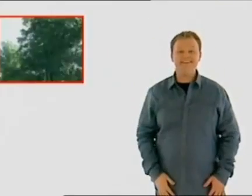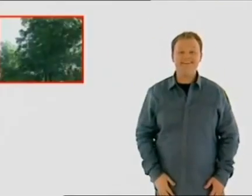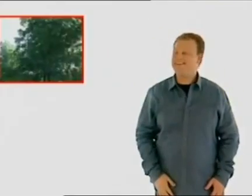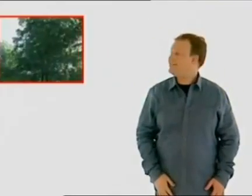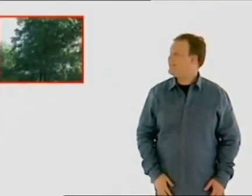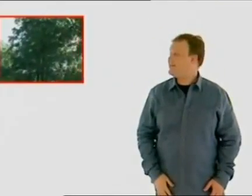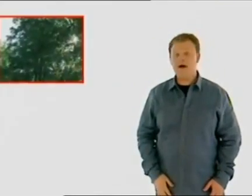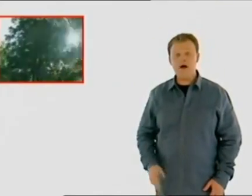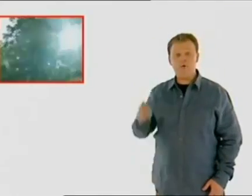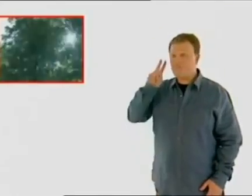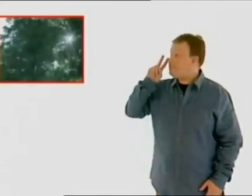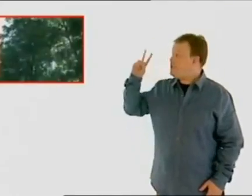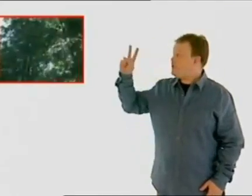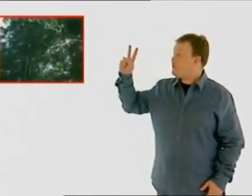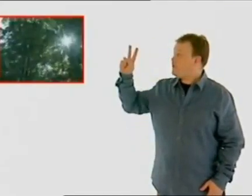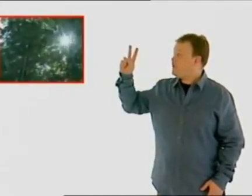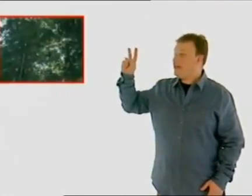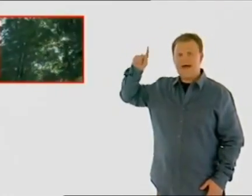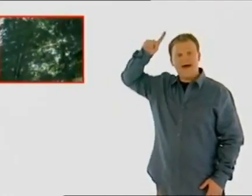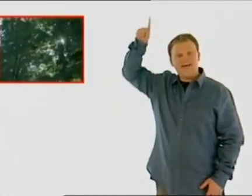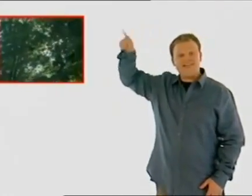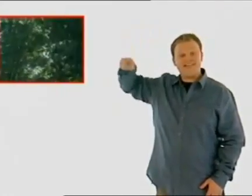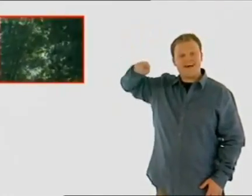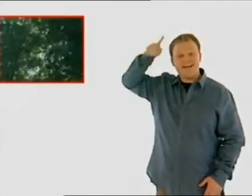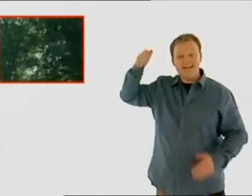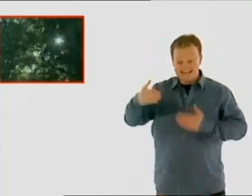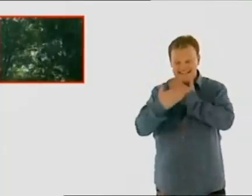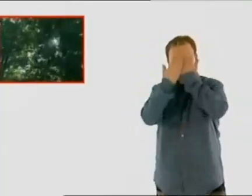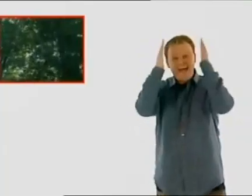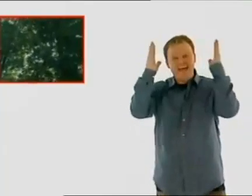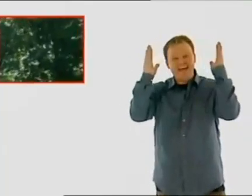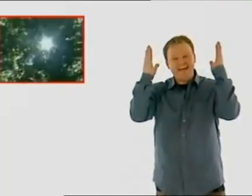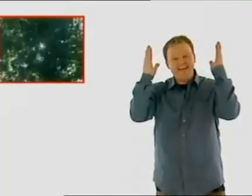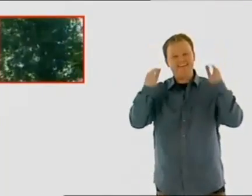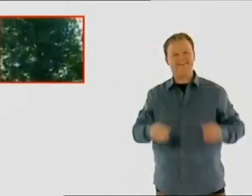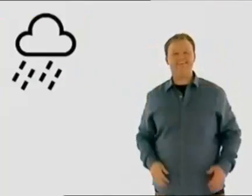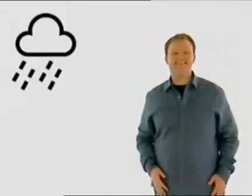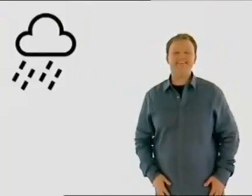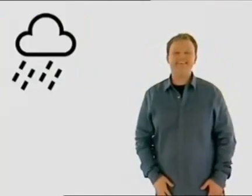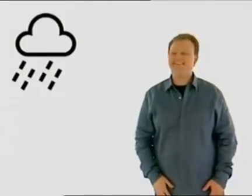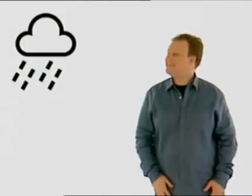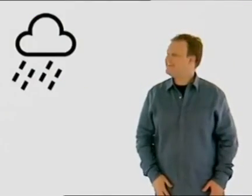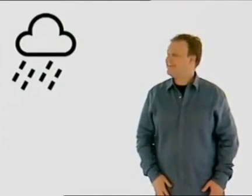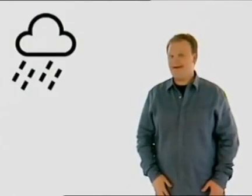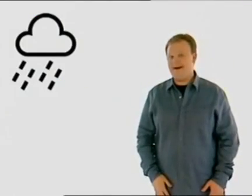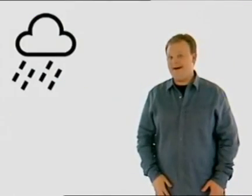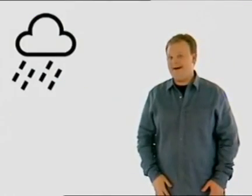Oh, look. A sunny day. Aha,